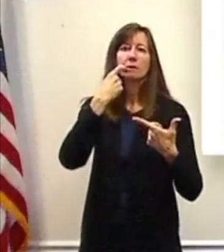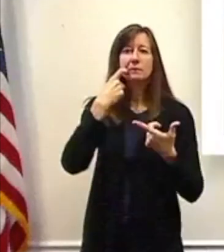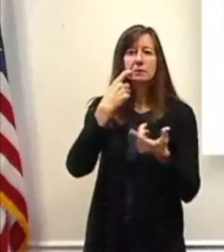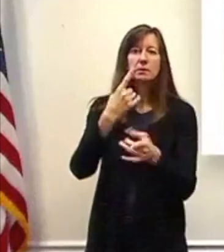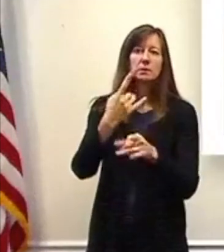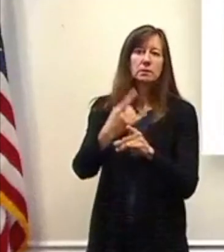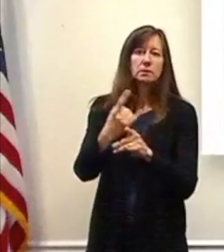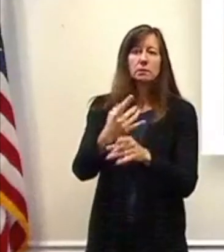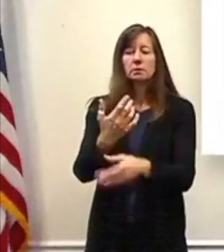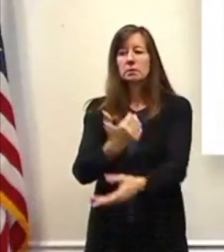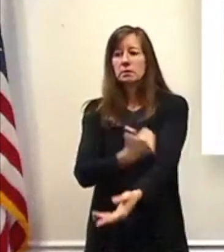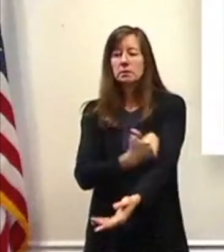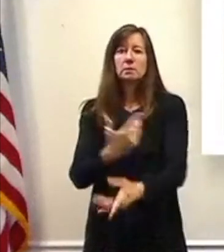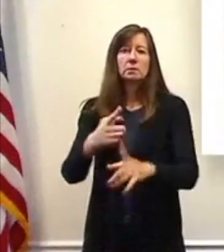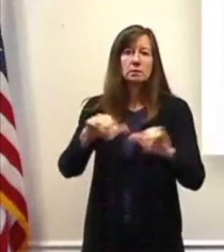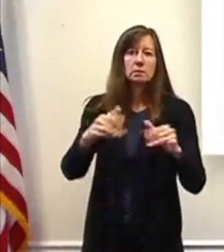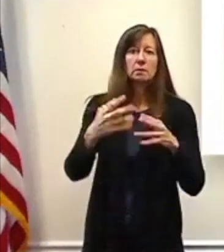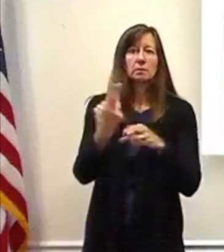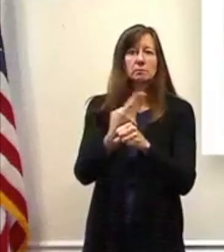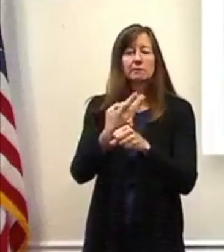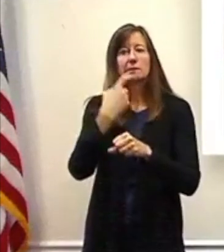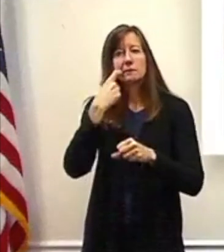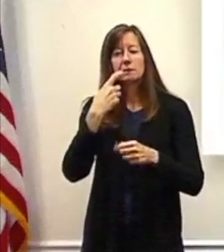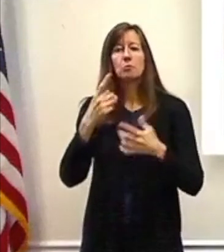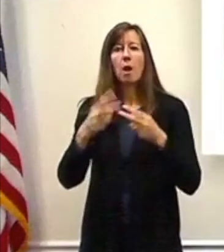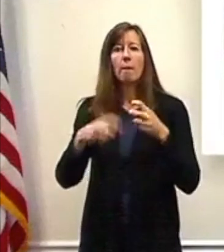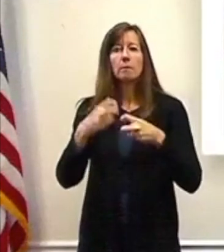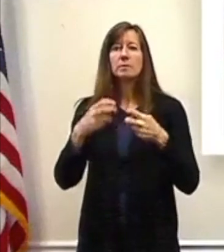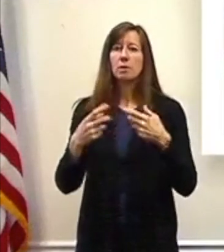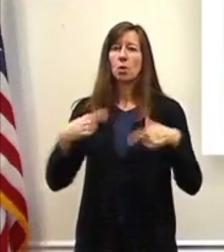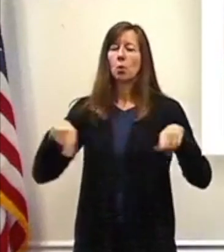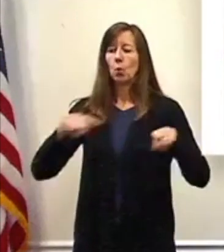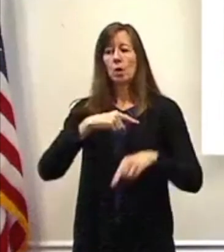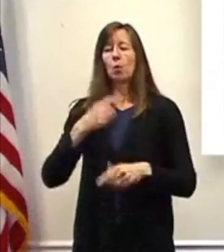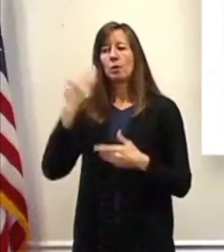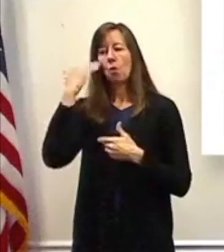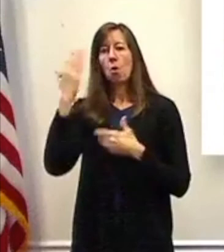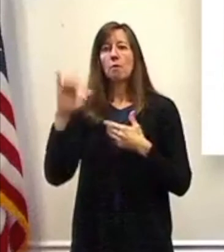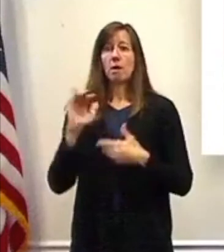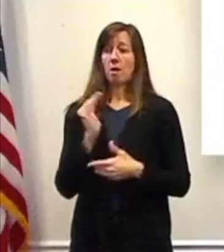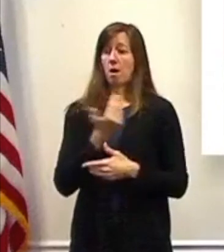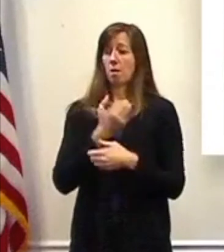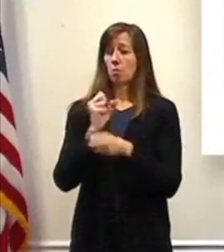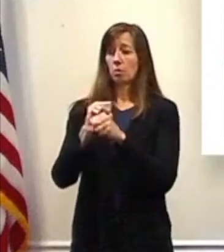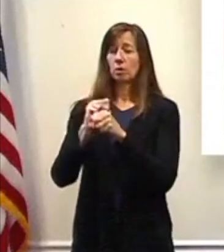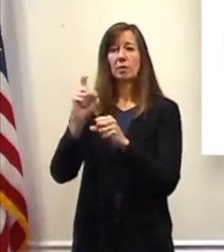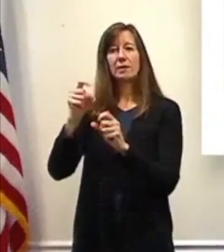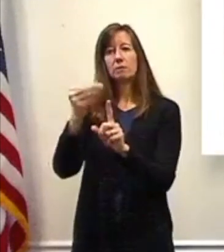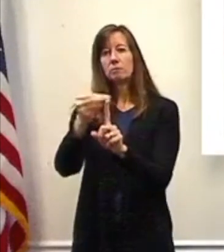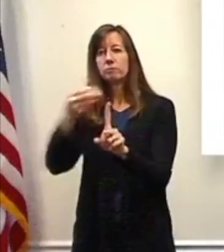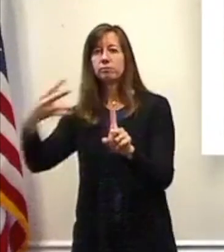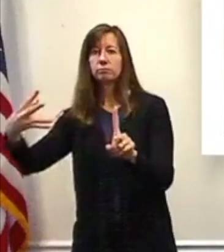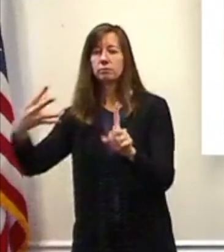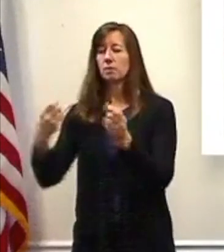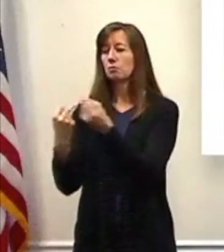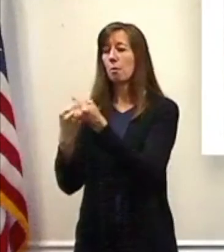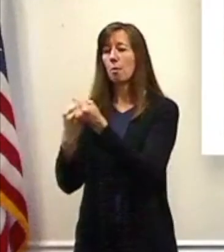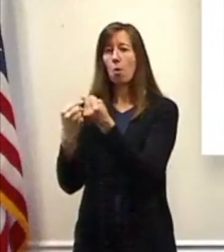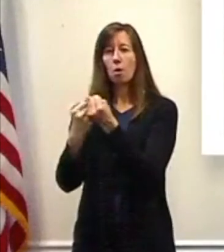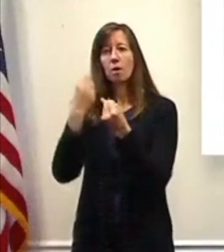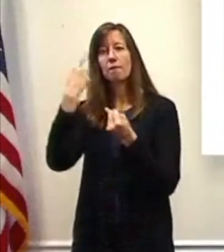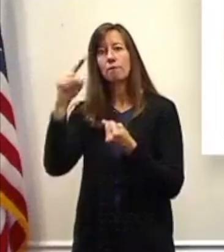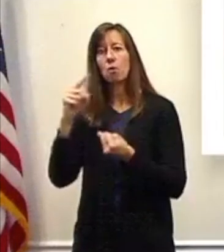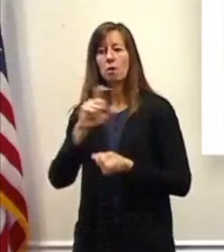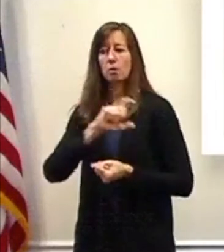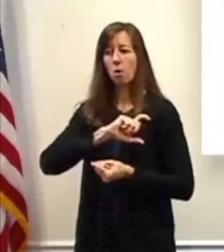expands the reach of the work that we do to provide support for law